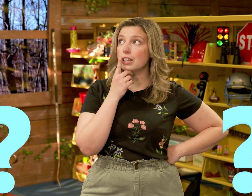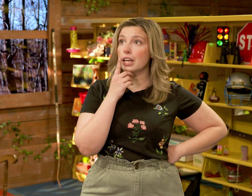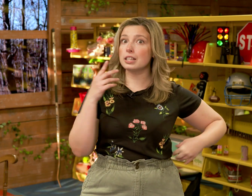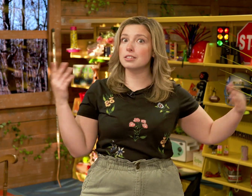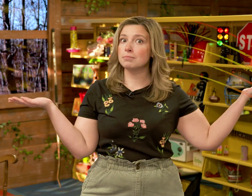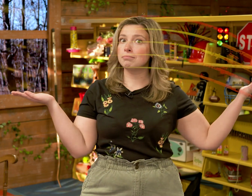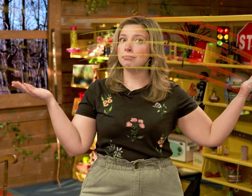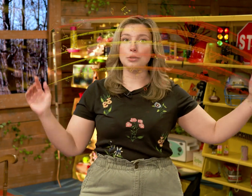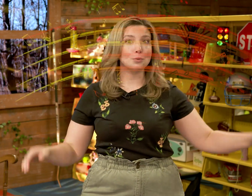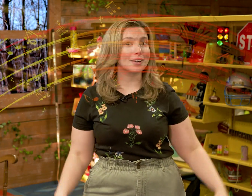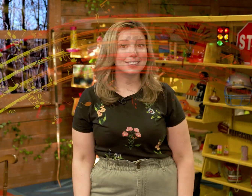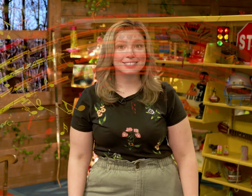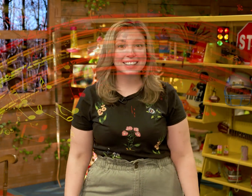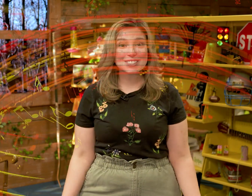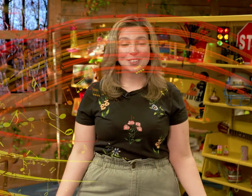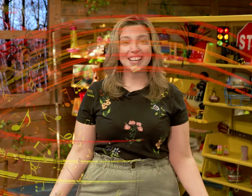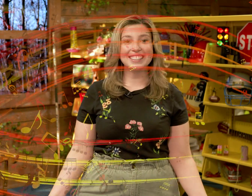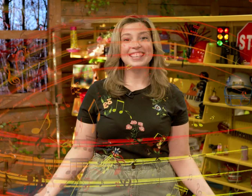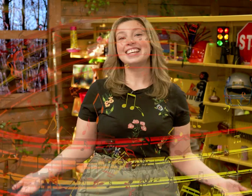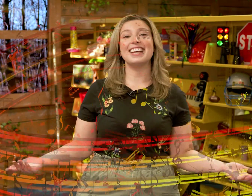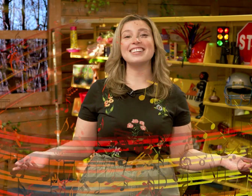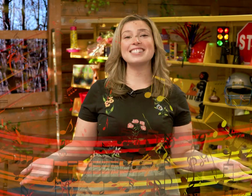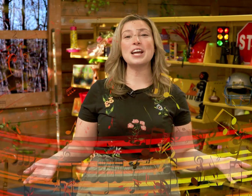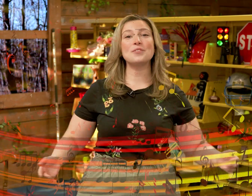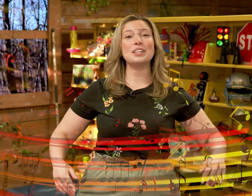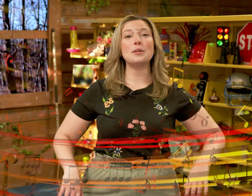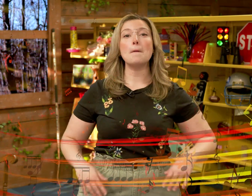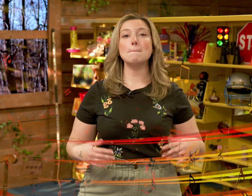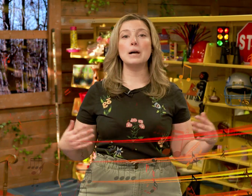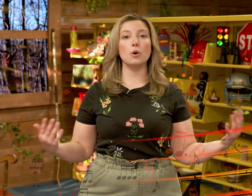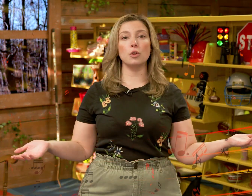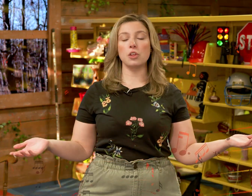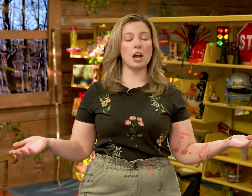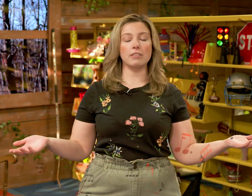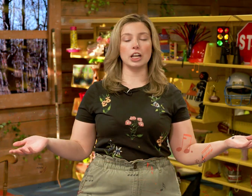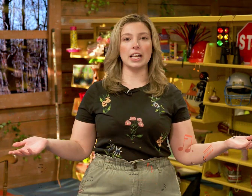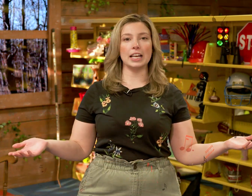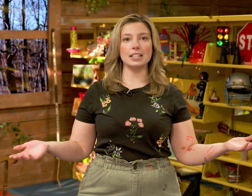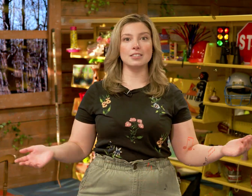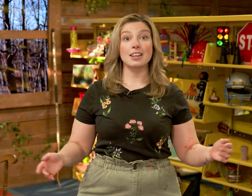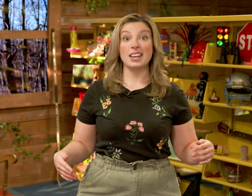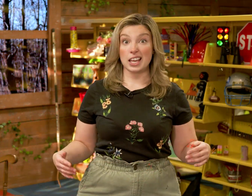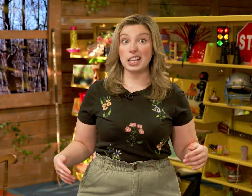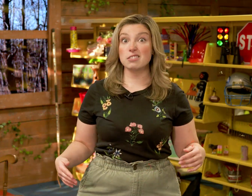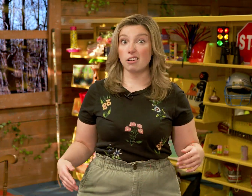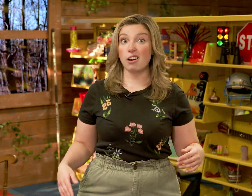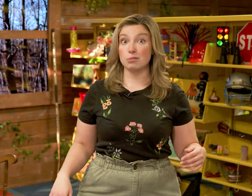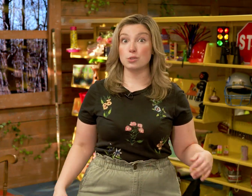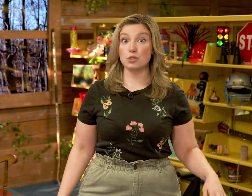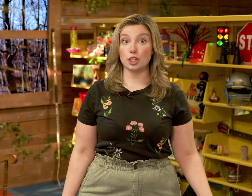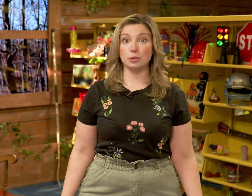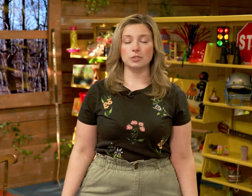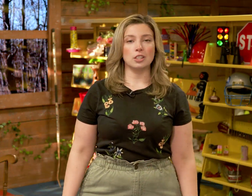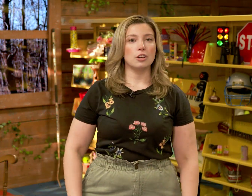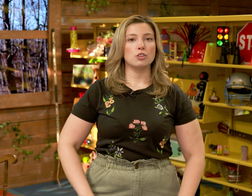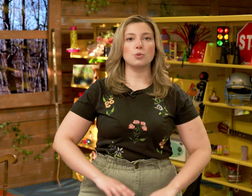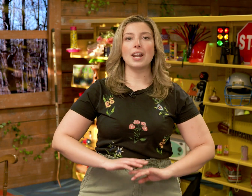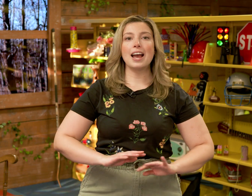it's music. That's right. Now, this sign we need both of our hands and our arms too. So whatever